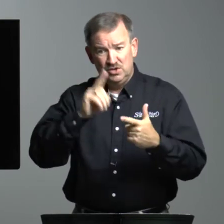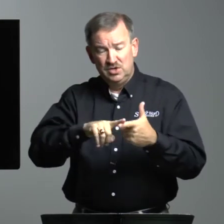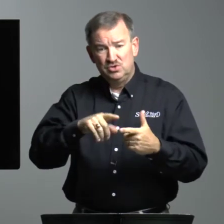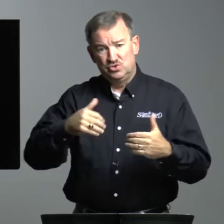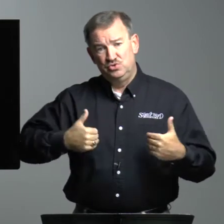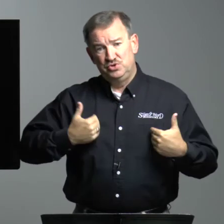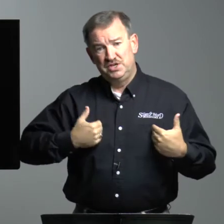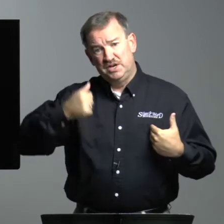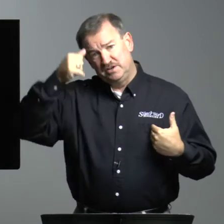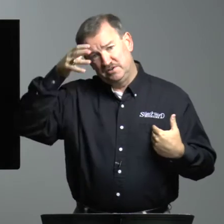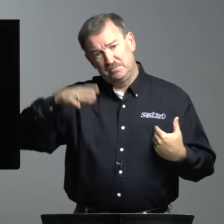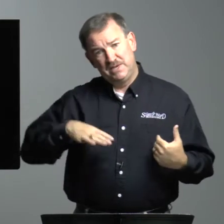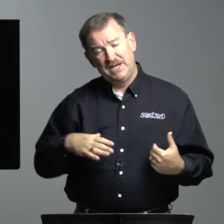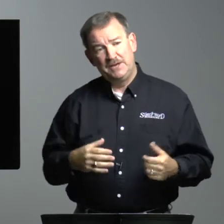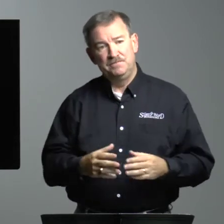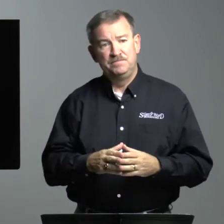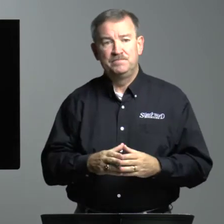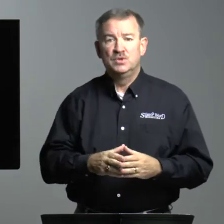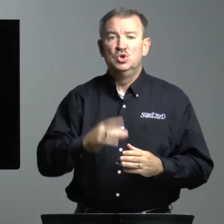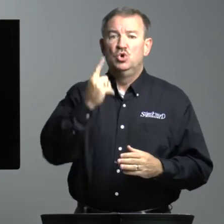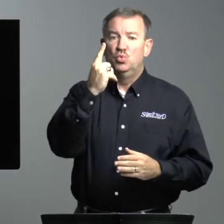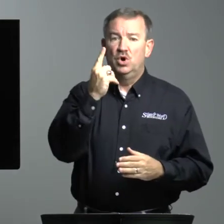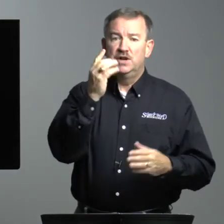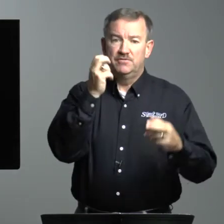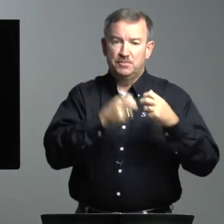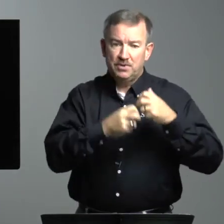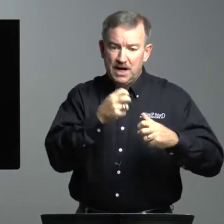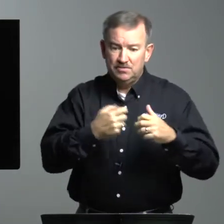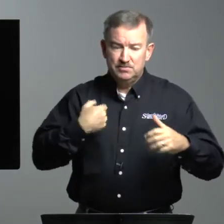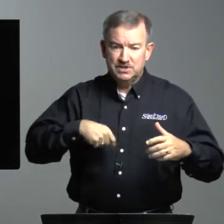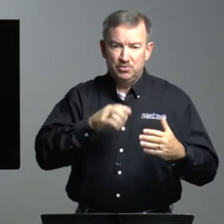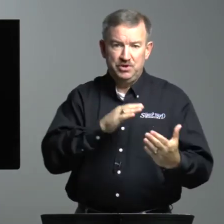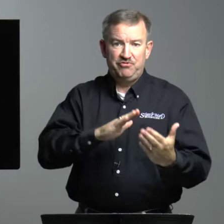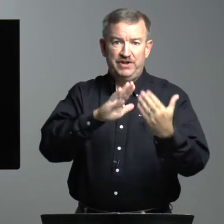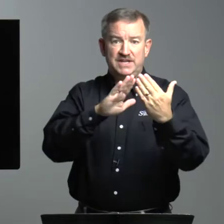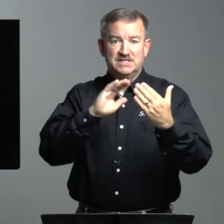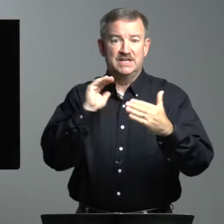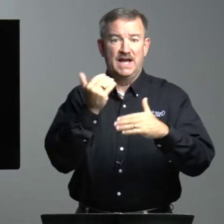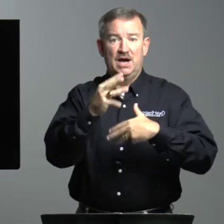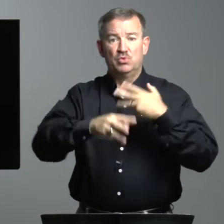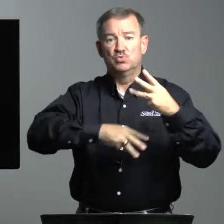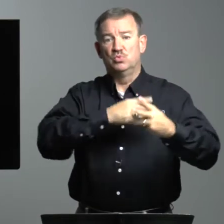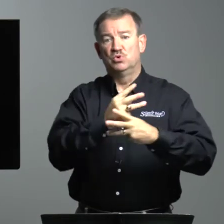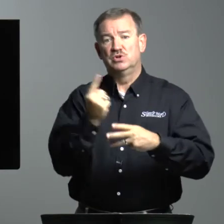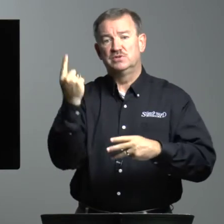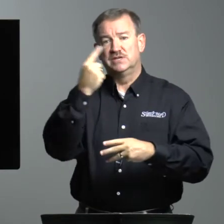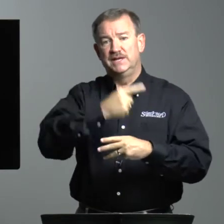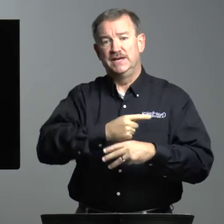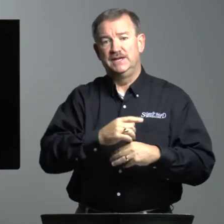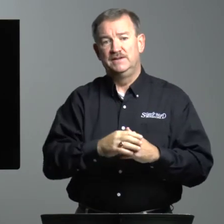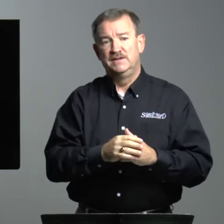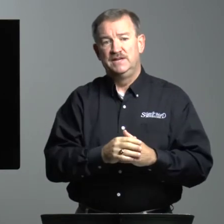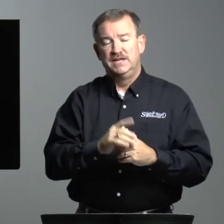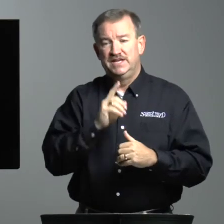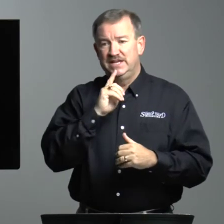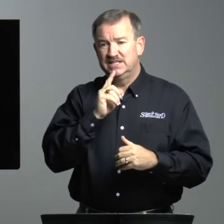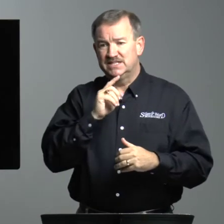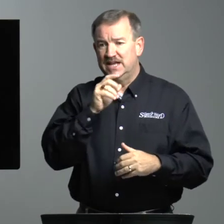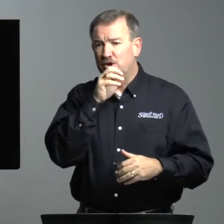to the younger man. One of the problems that we face in our world today is that